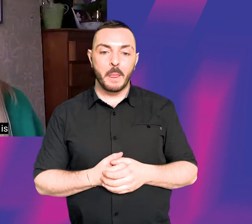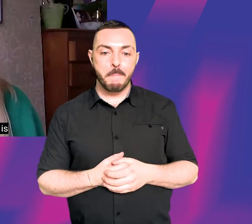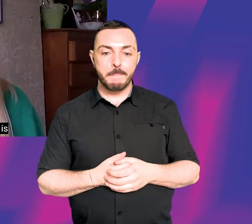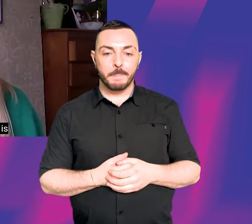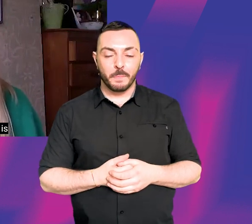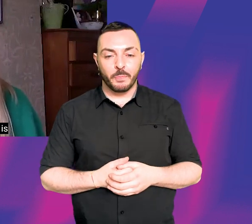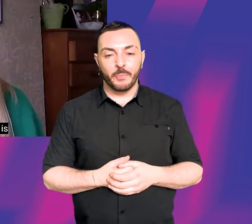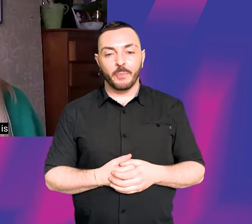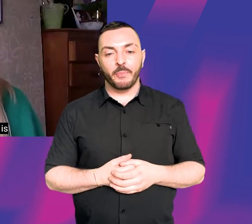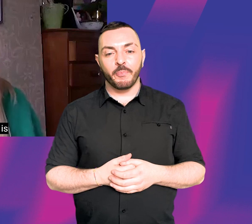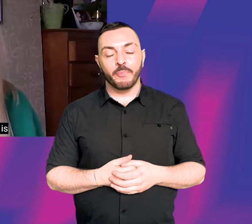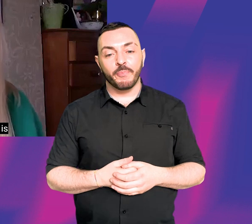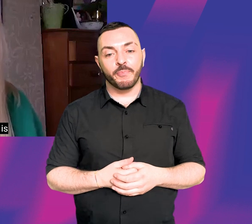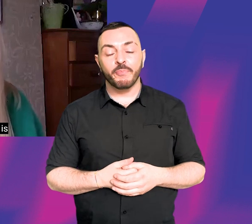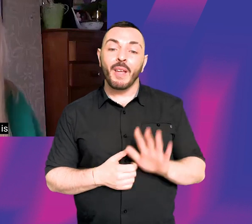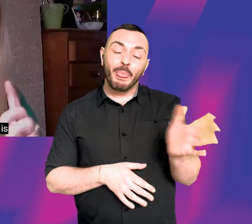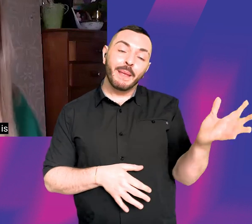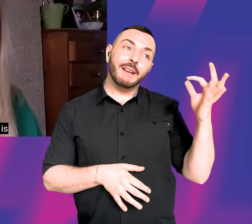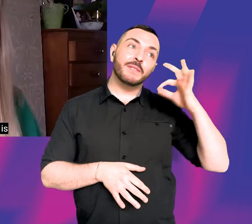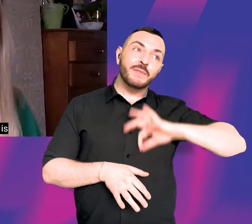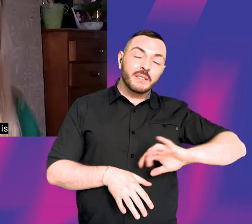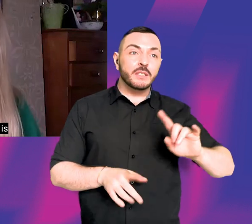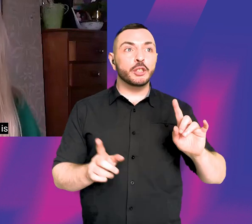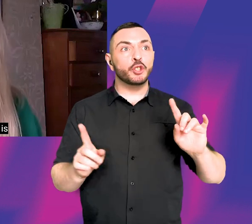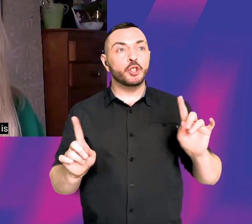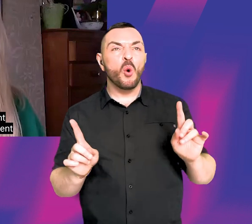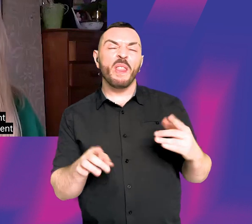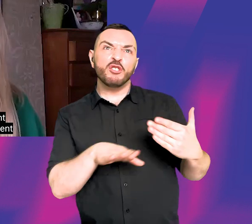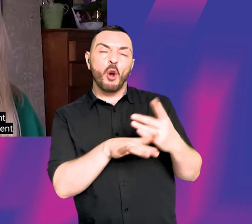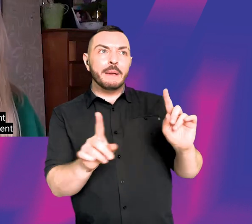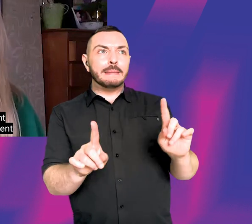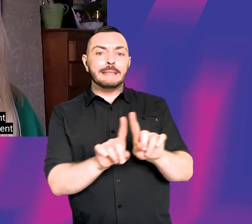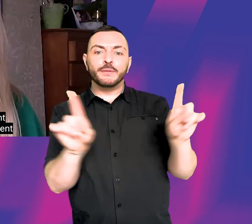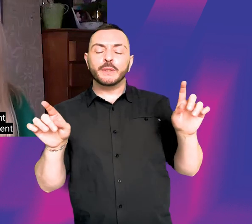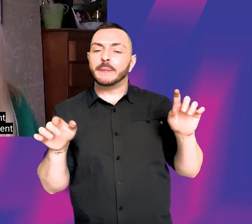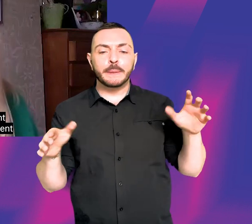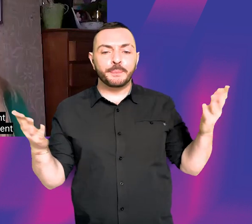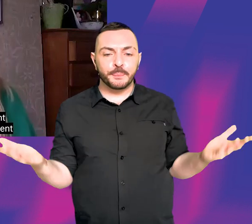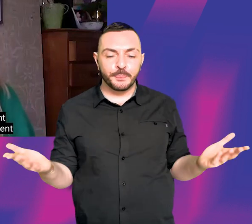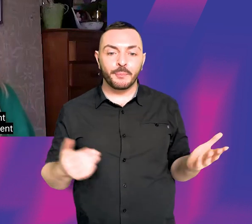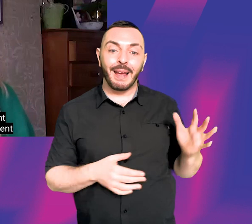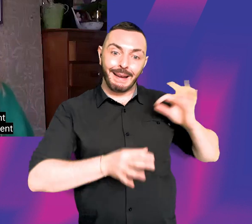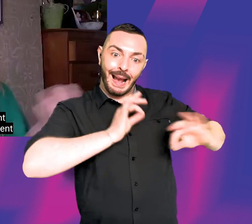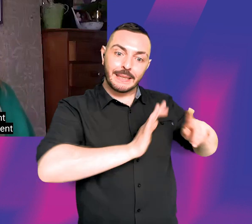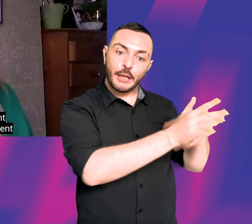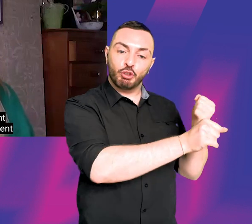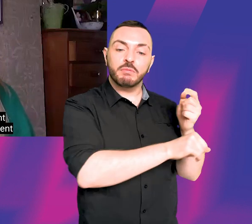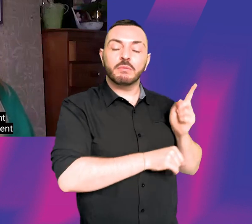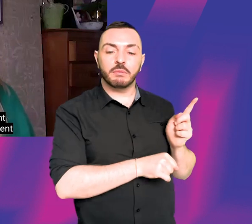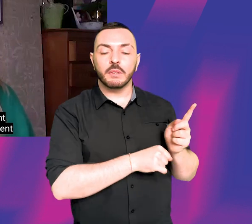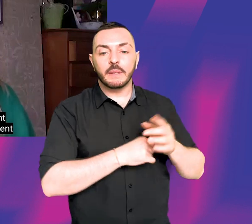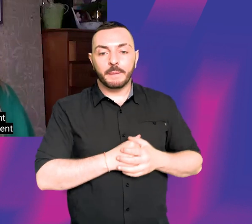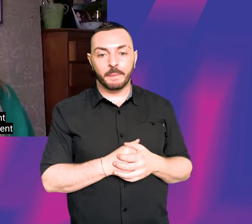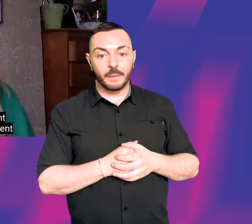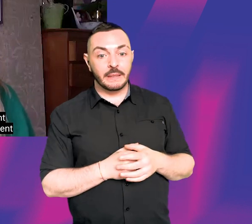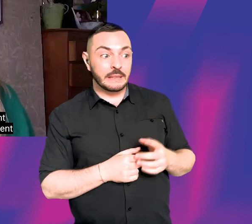think the advantage, the way that those jobs are different is that an acting agent, you know, my, my acting